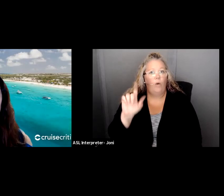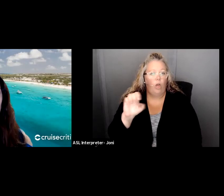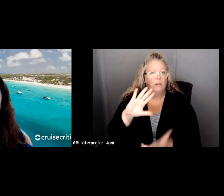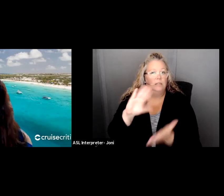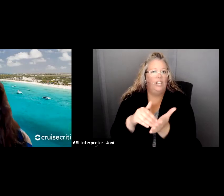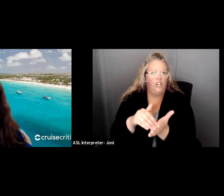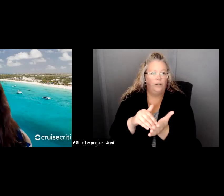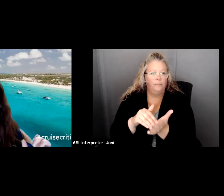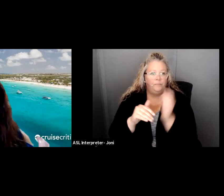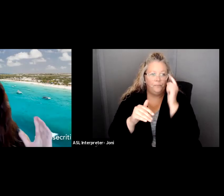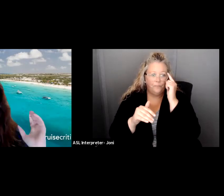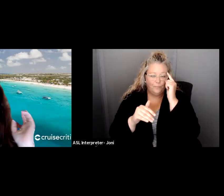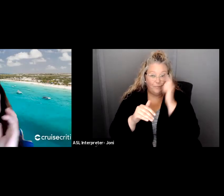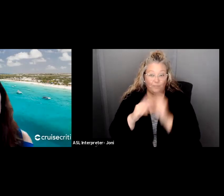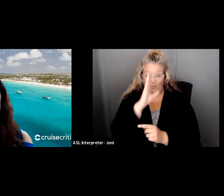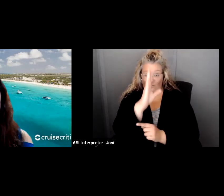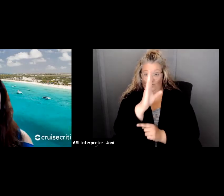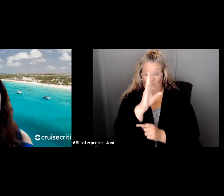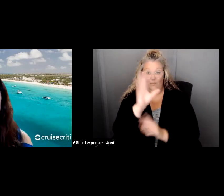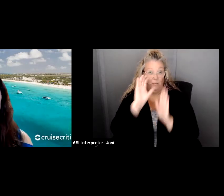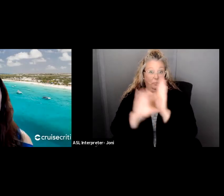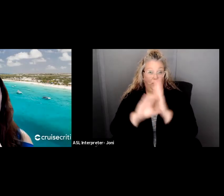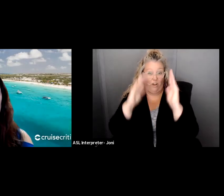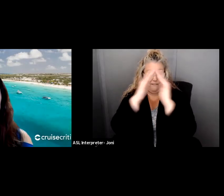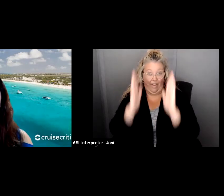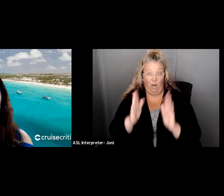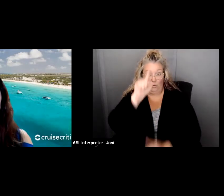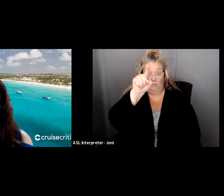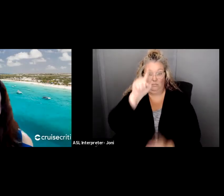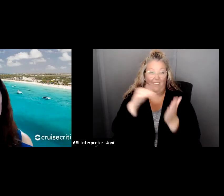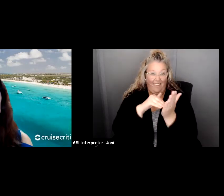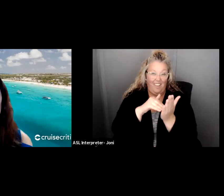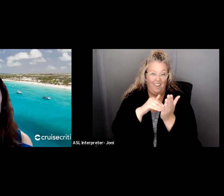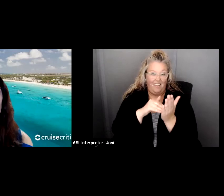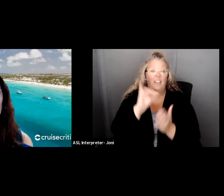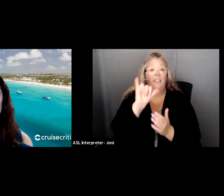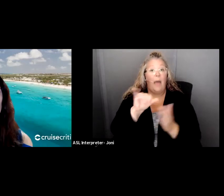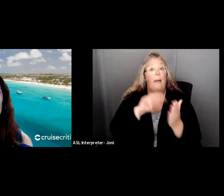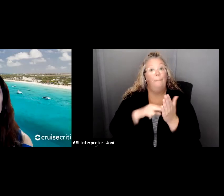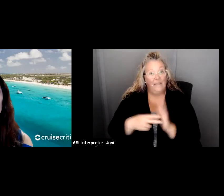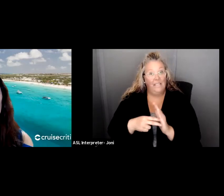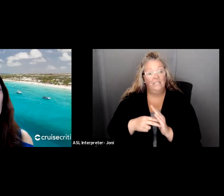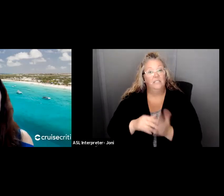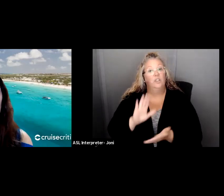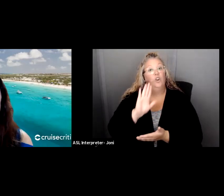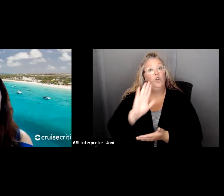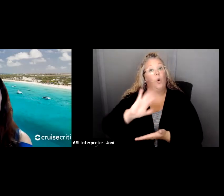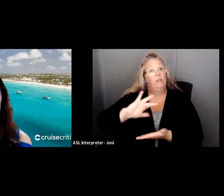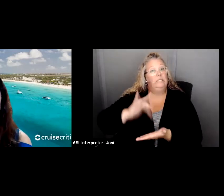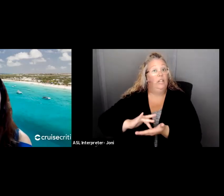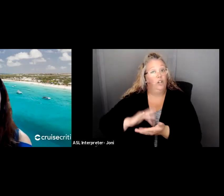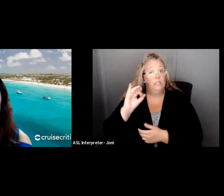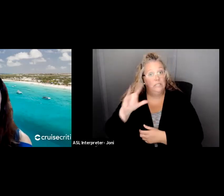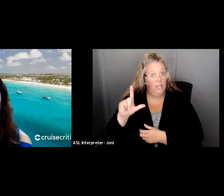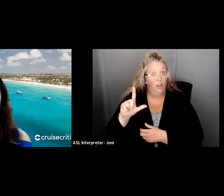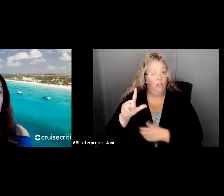the house again. That is where you have had, your center has reached all the goals that you